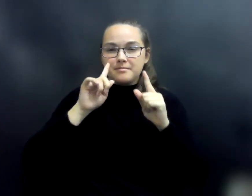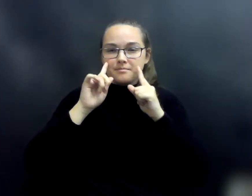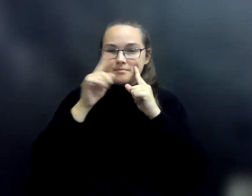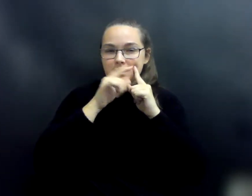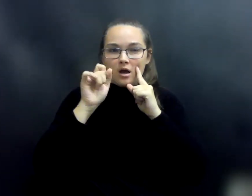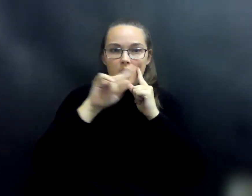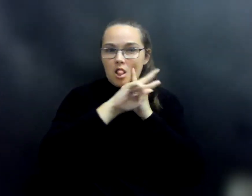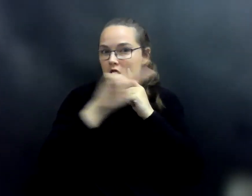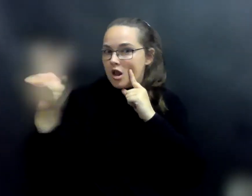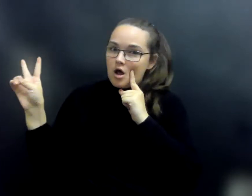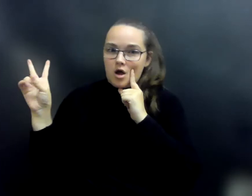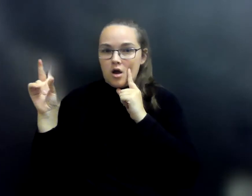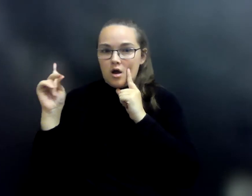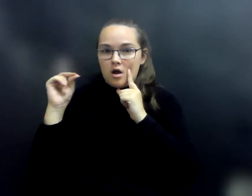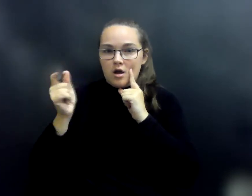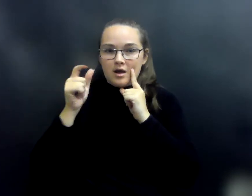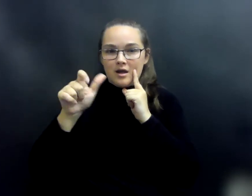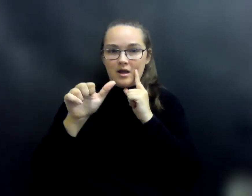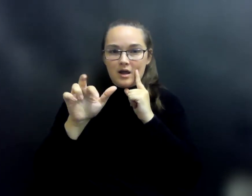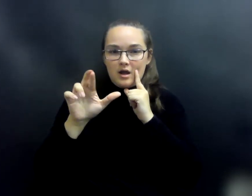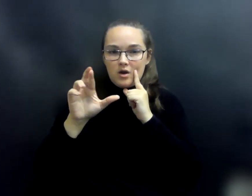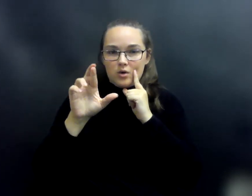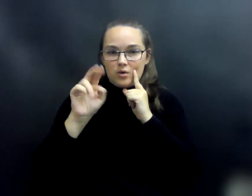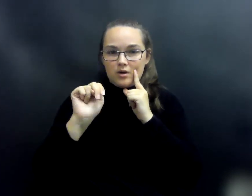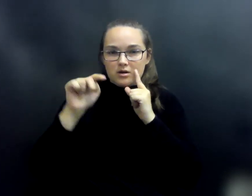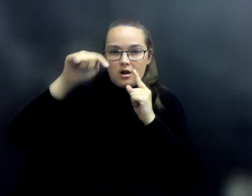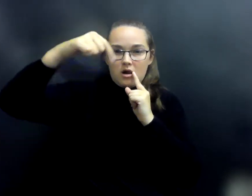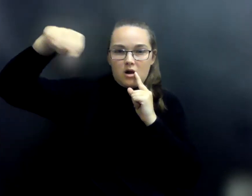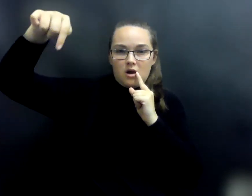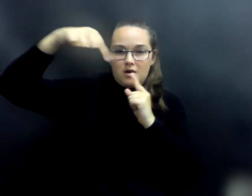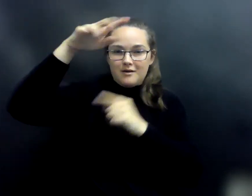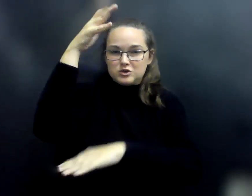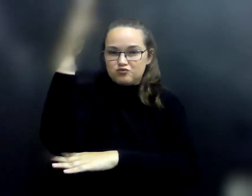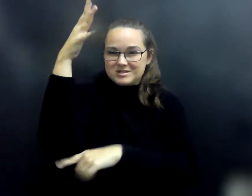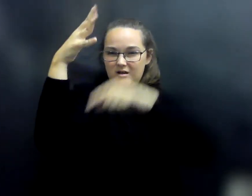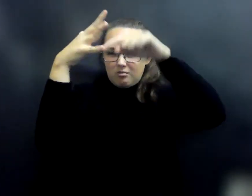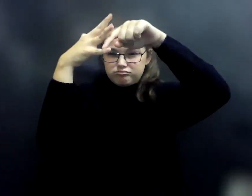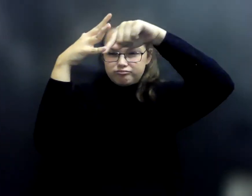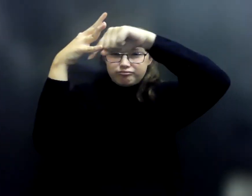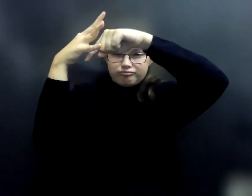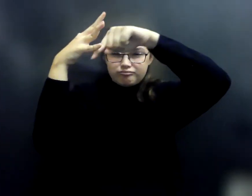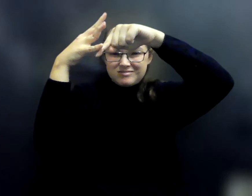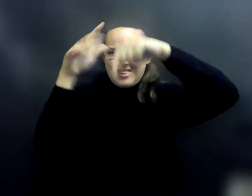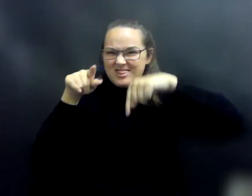quickly around and saw an acorn hanging from the top branch of a tree. That wasn't there yesterday.